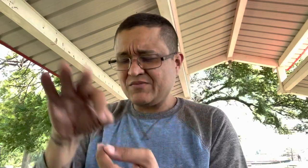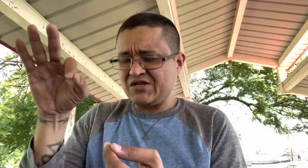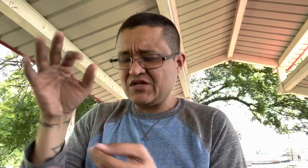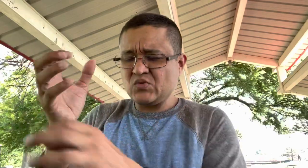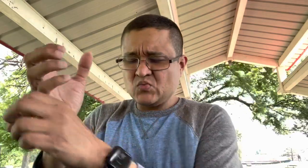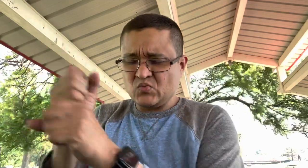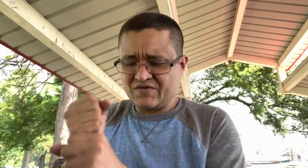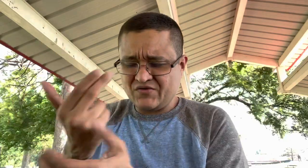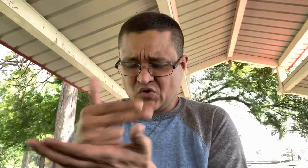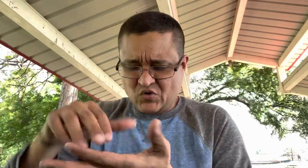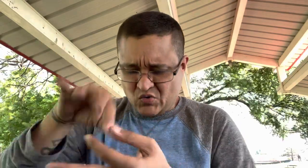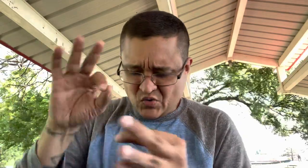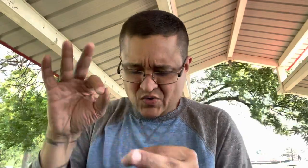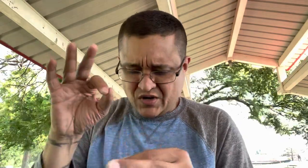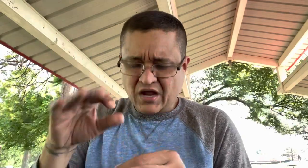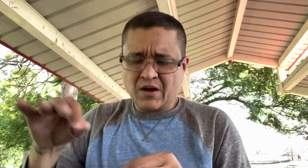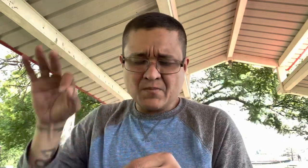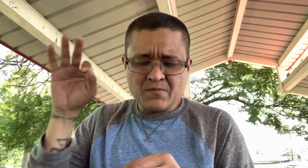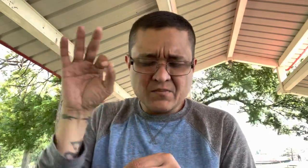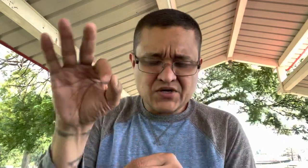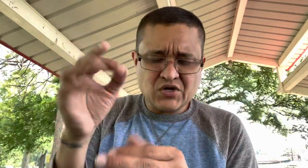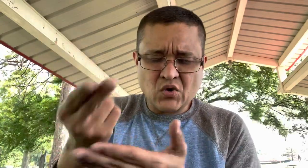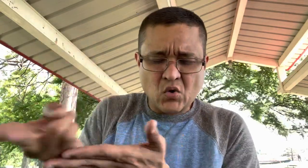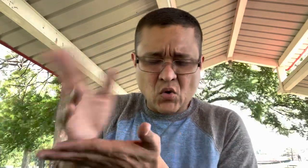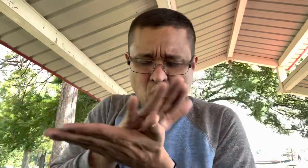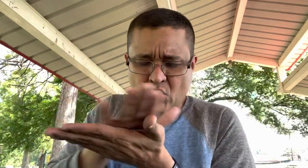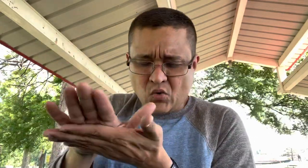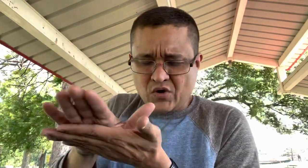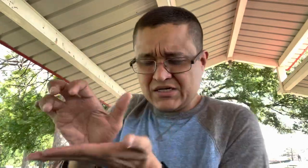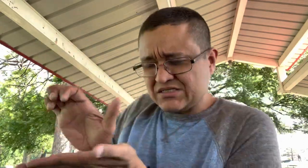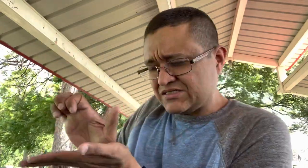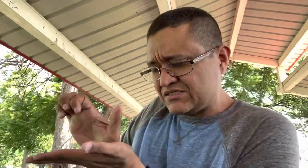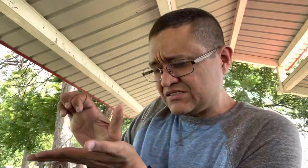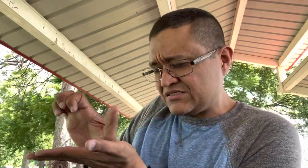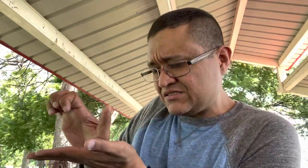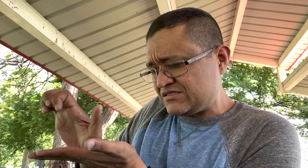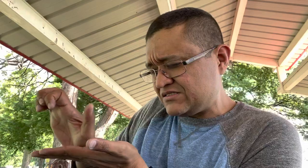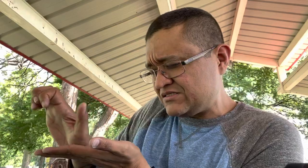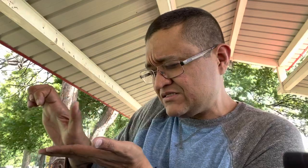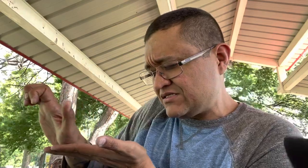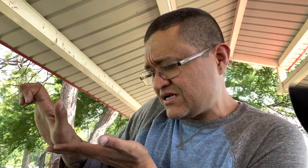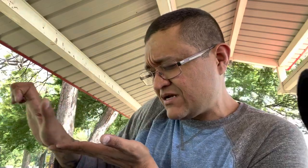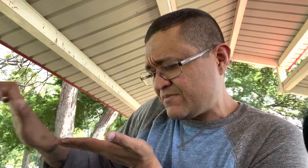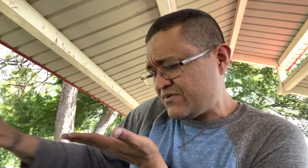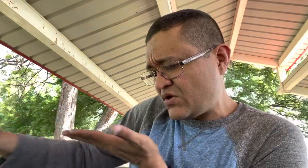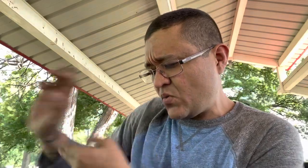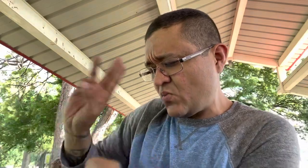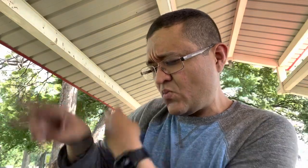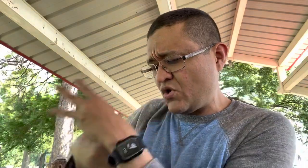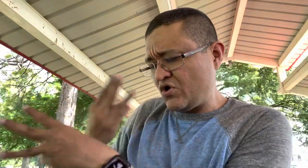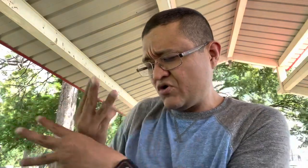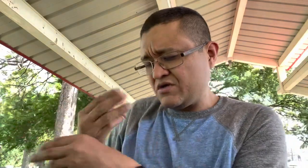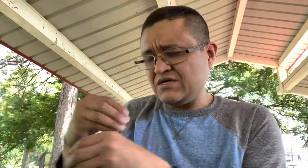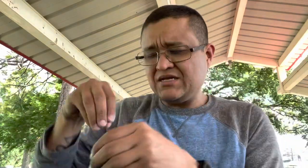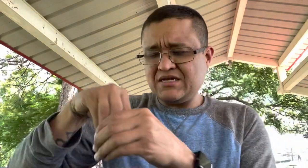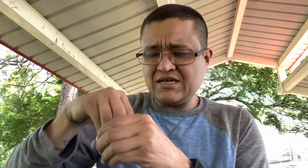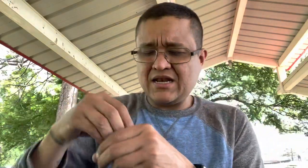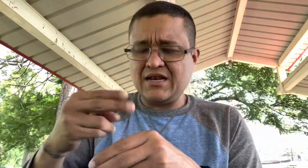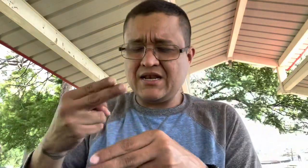where we can repent in the name of Jesus we can baptize in the name of Jesus and we receive the gift of the Holy Ghost and that pushes away the evil